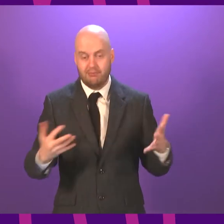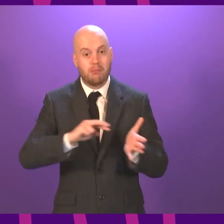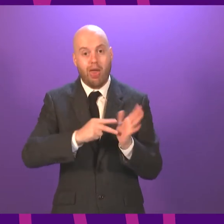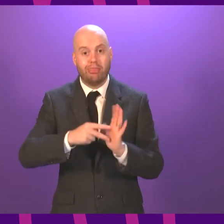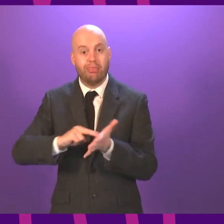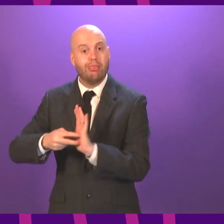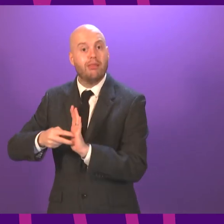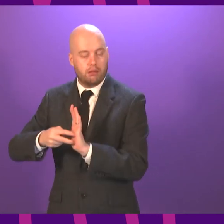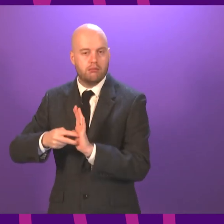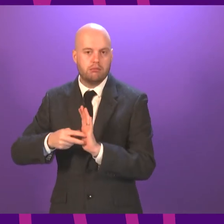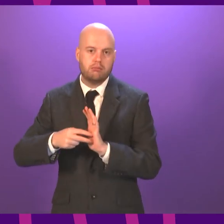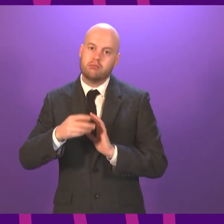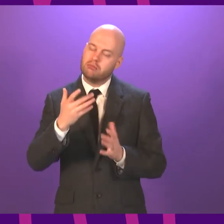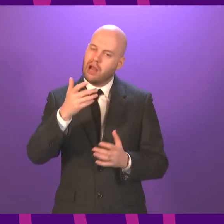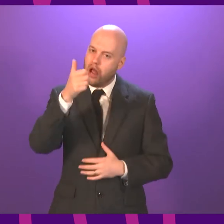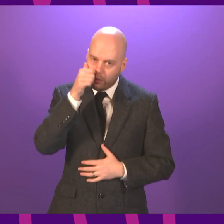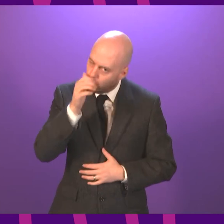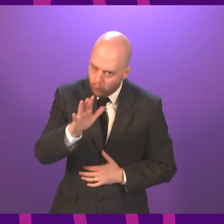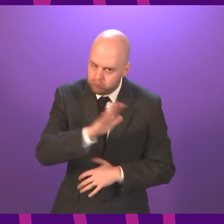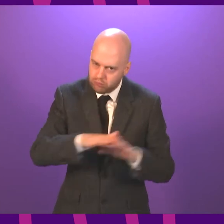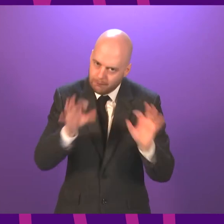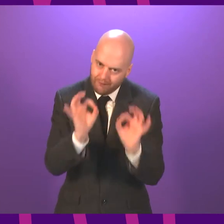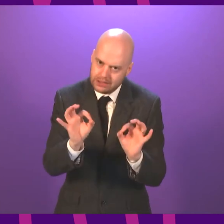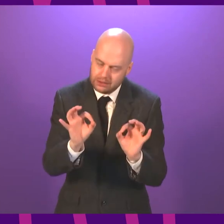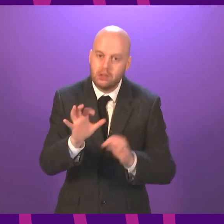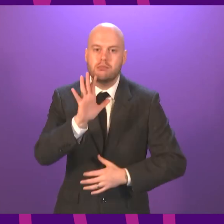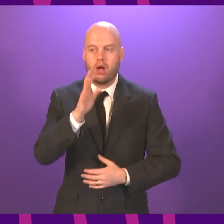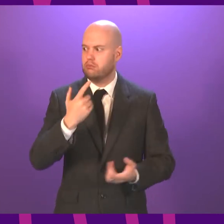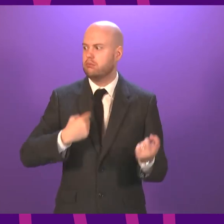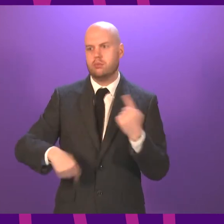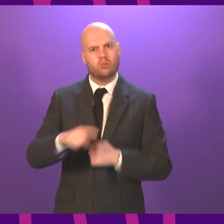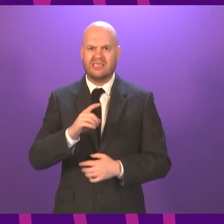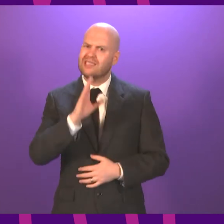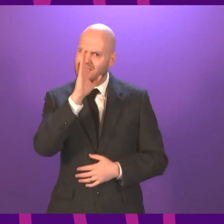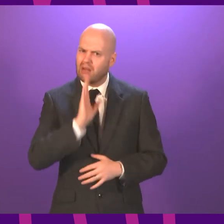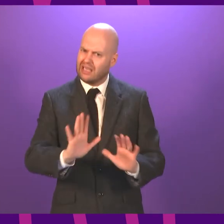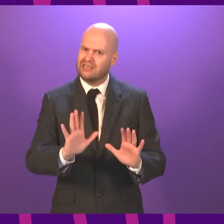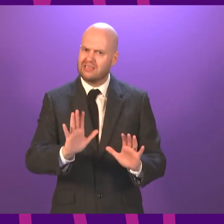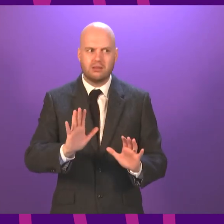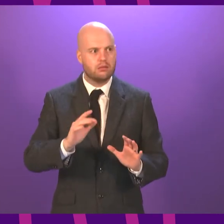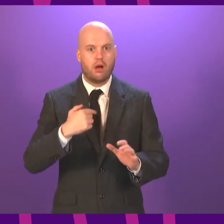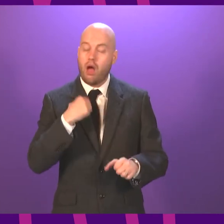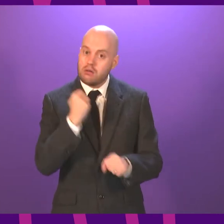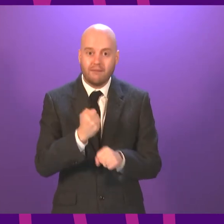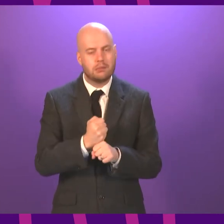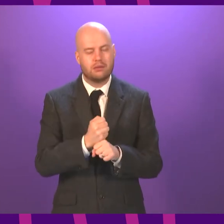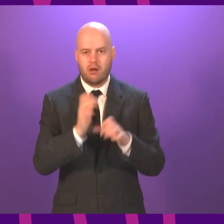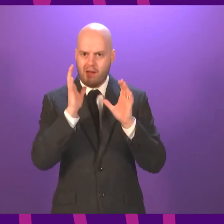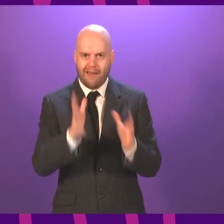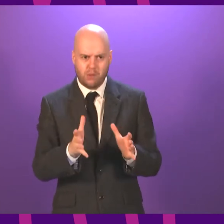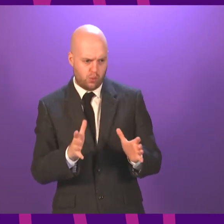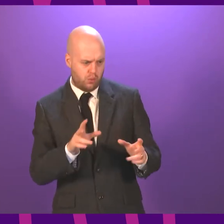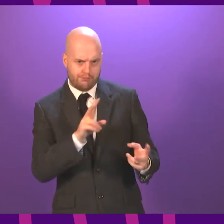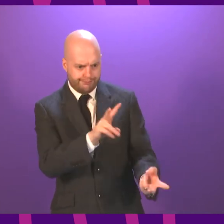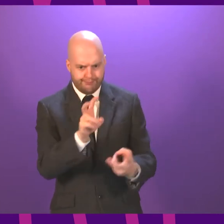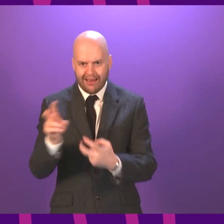imperfect set of circumstances. I take very seriously the responsibility we have as a government to listen on an ongoing basis